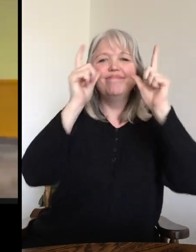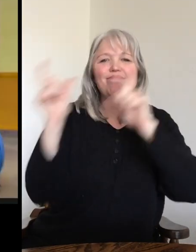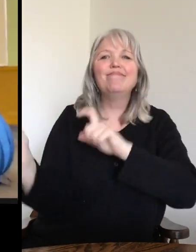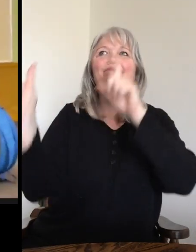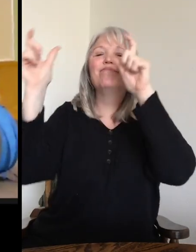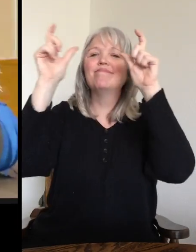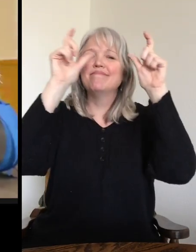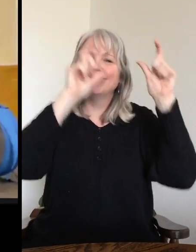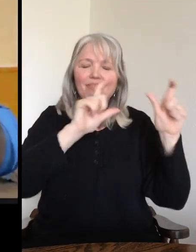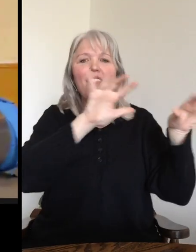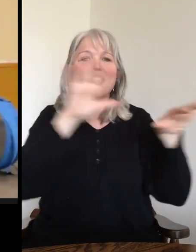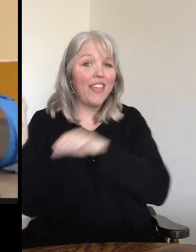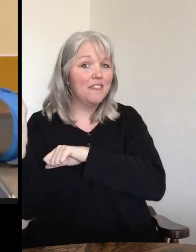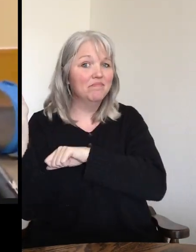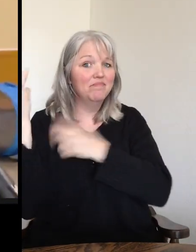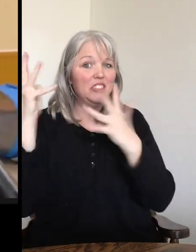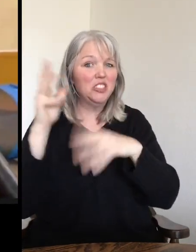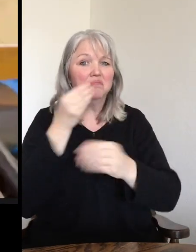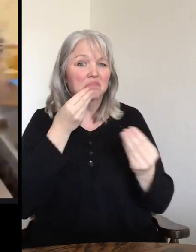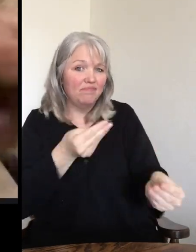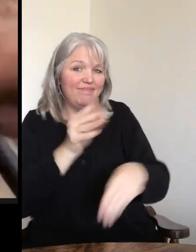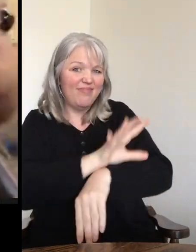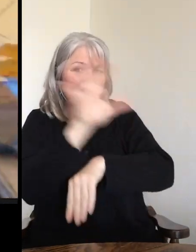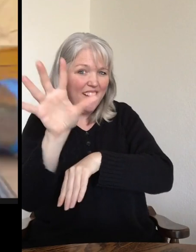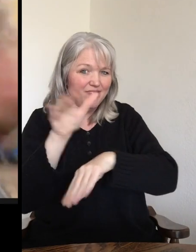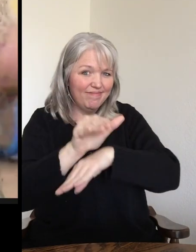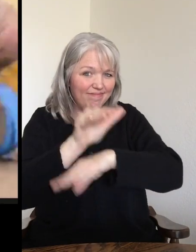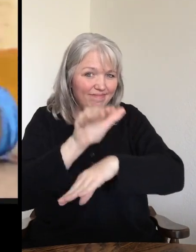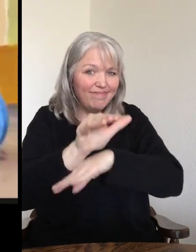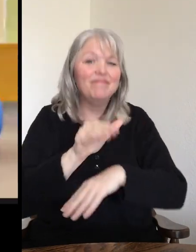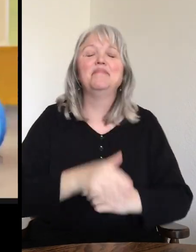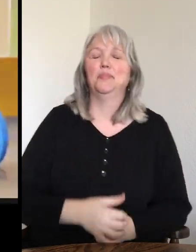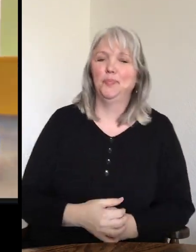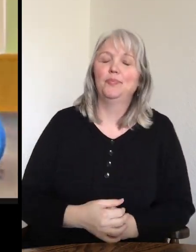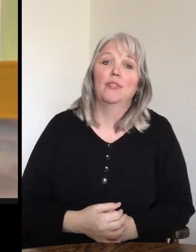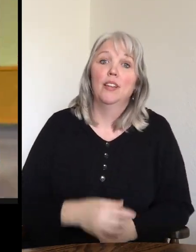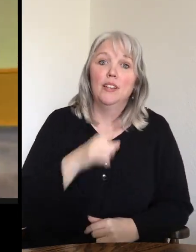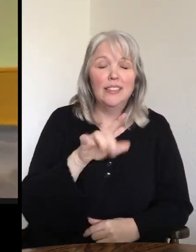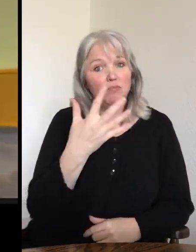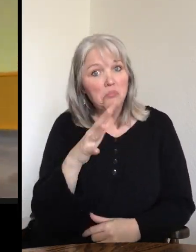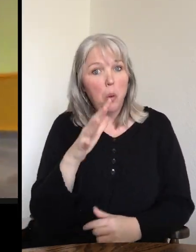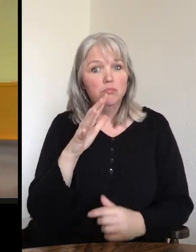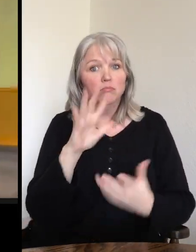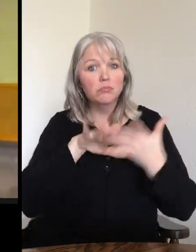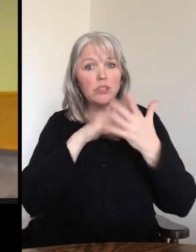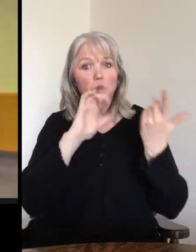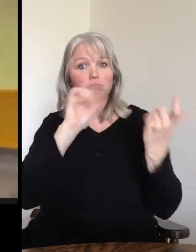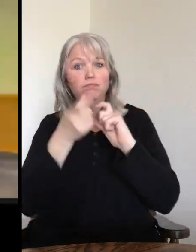And when we leave for the day, we feed him his dinner around 5 o'clock p.m. at night. And so he is sort of switched on to our schedule.